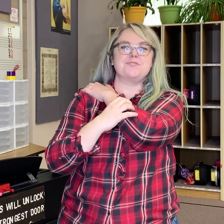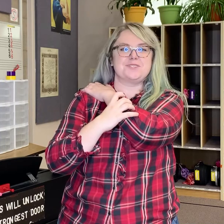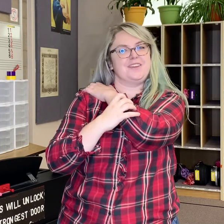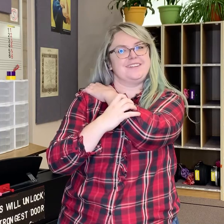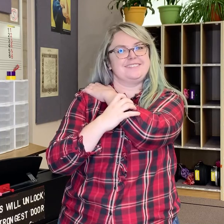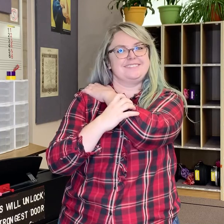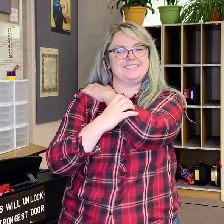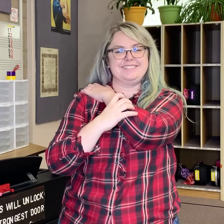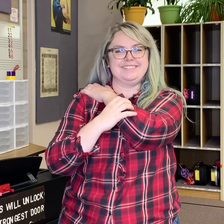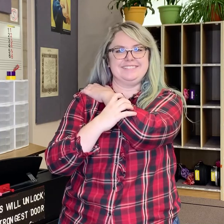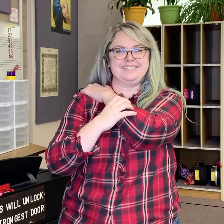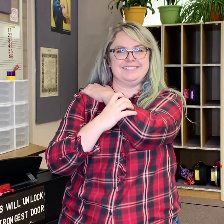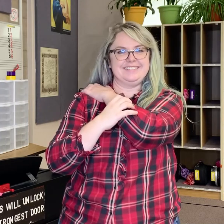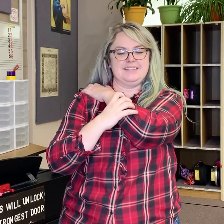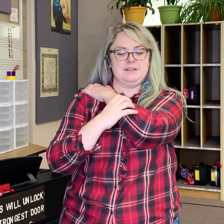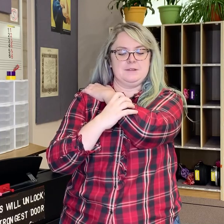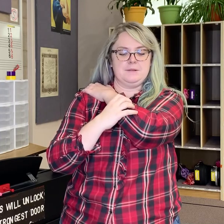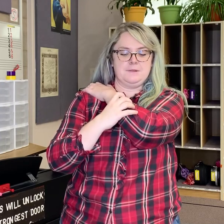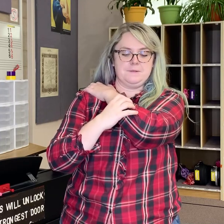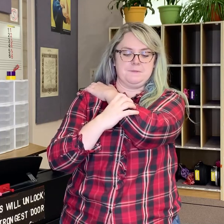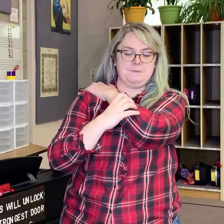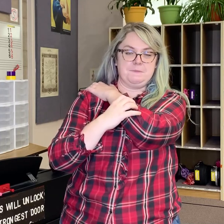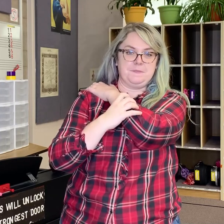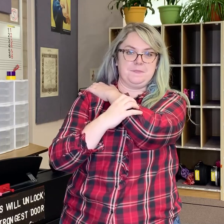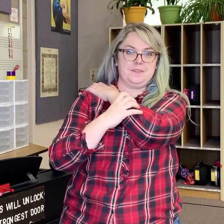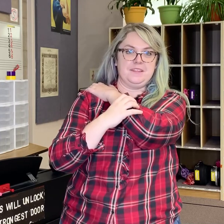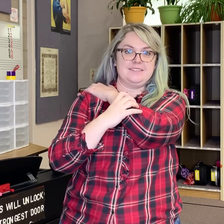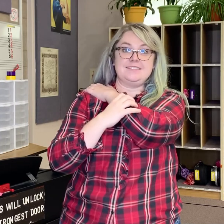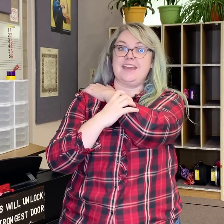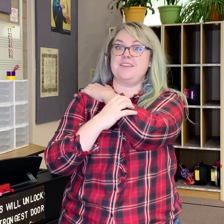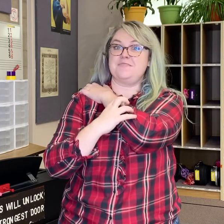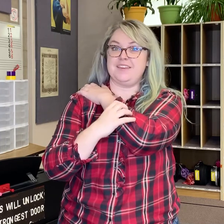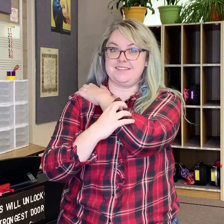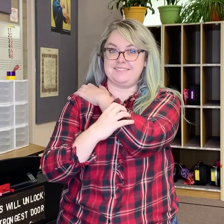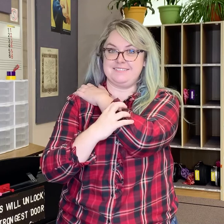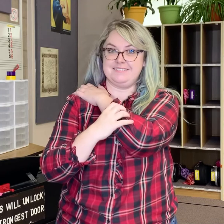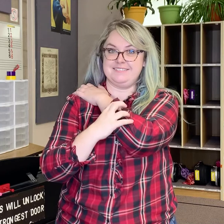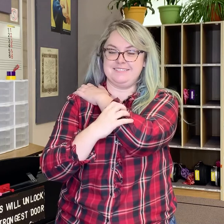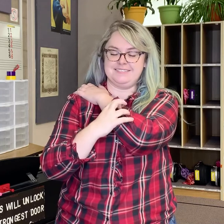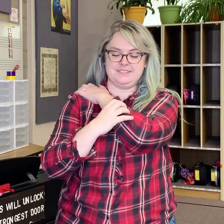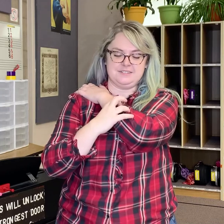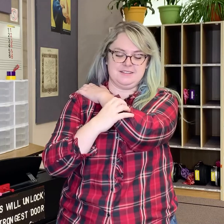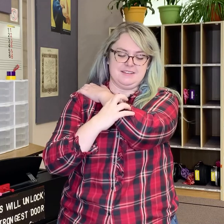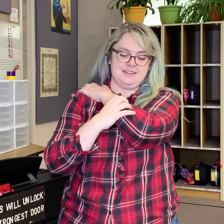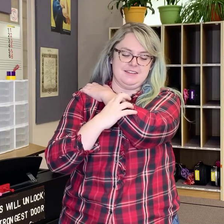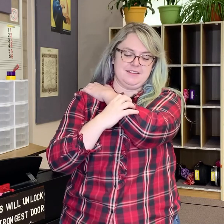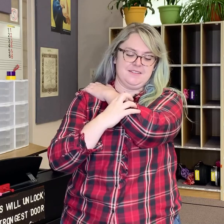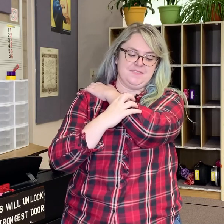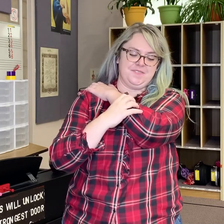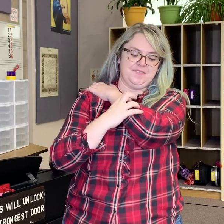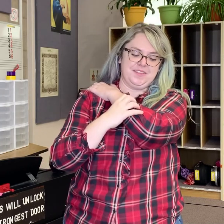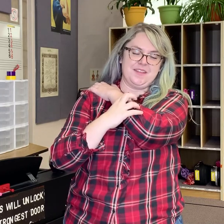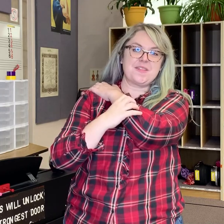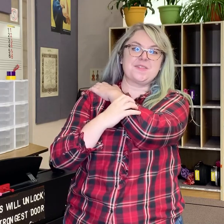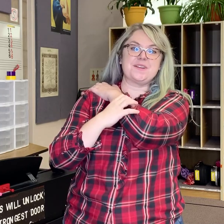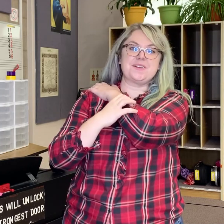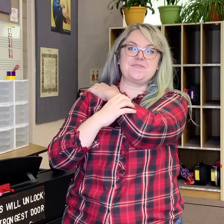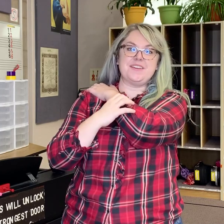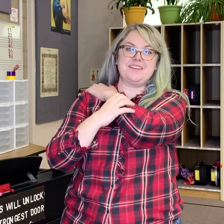first finger, second finger, third finger,